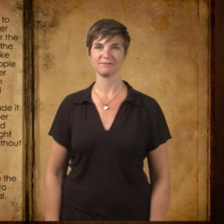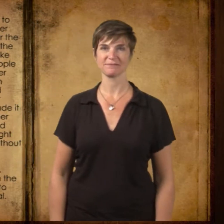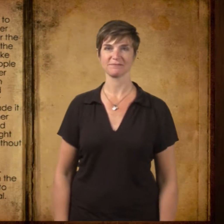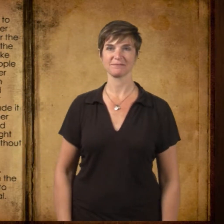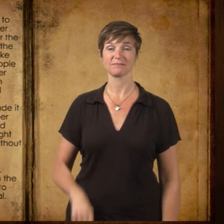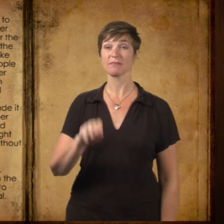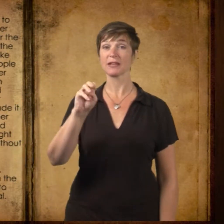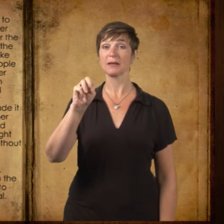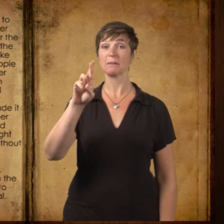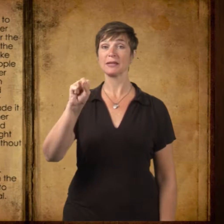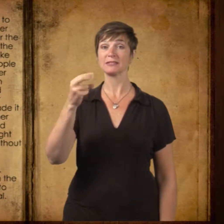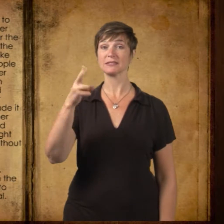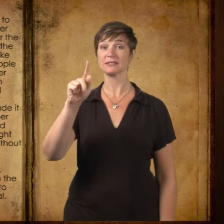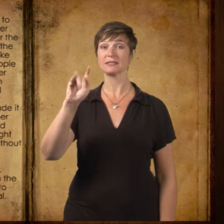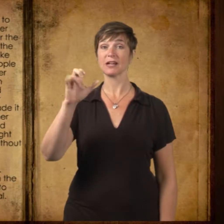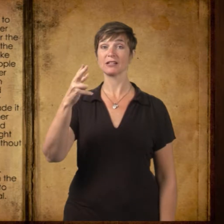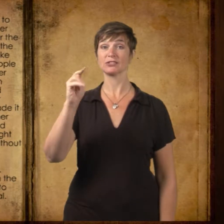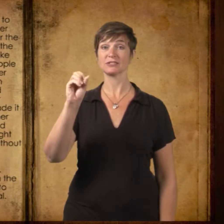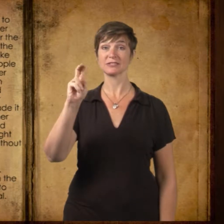Mrs. Hutchinson reached her husband